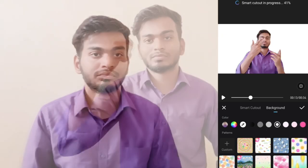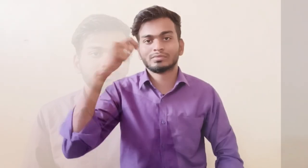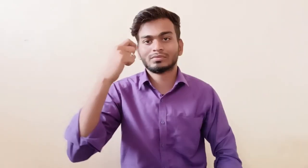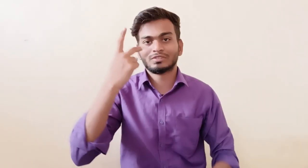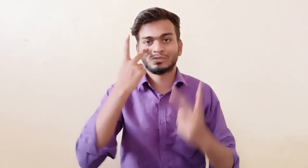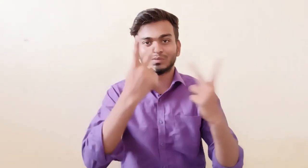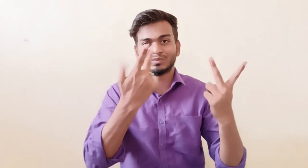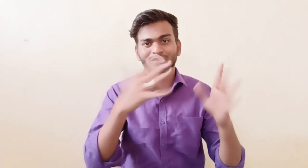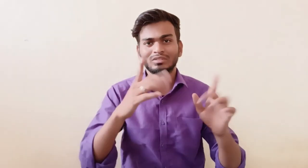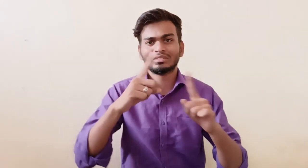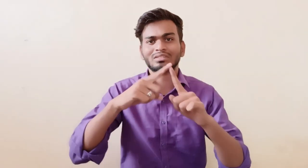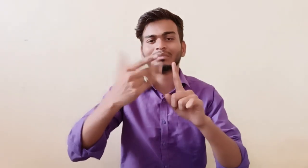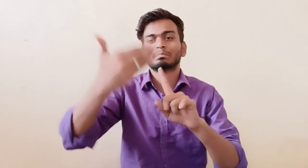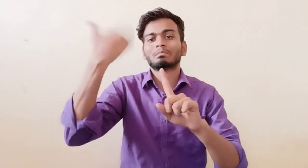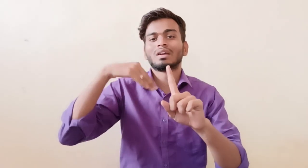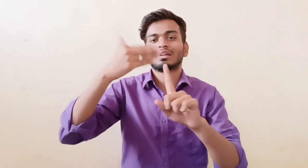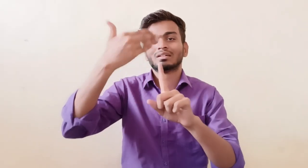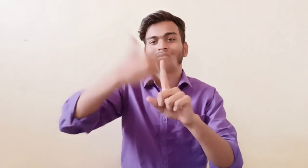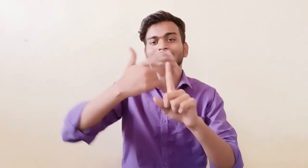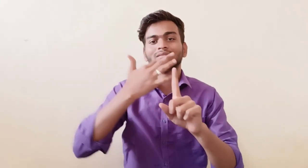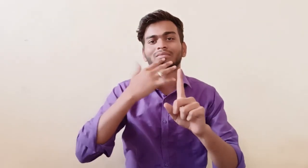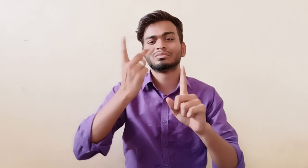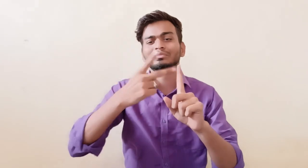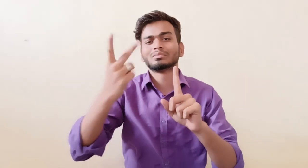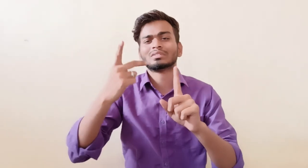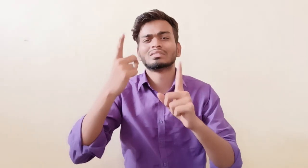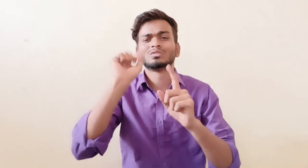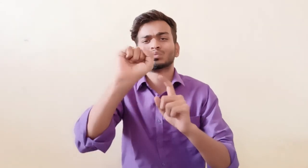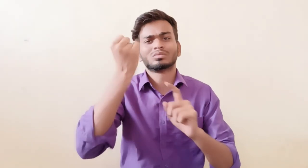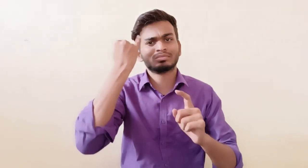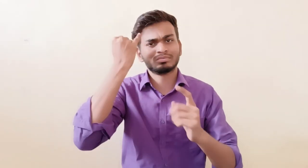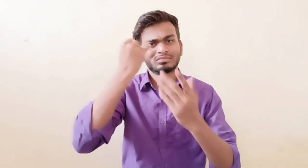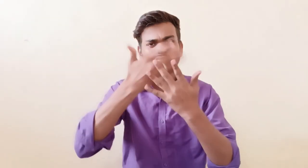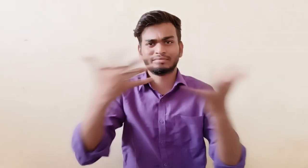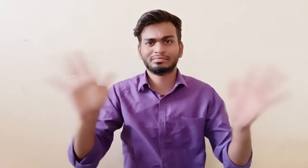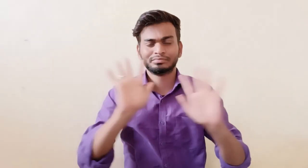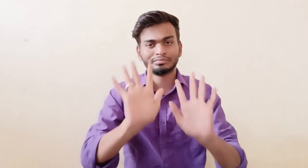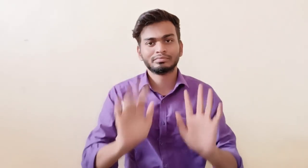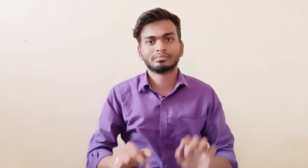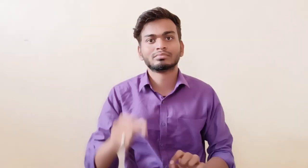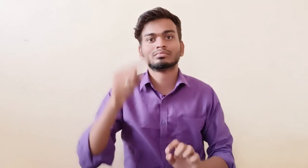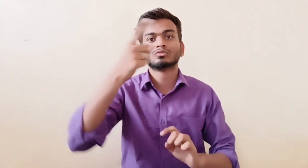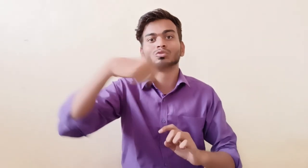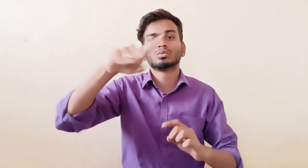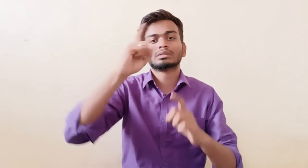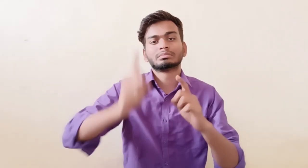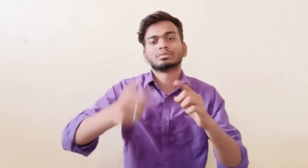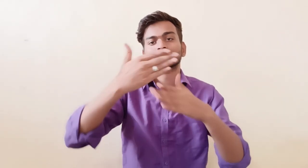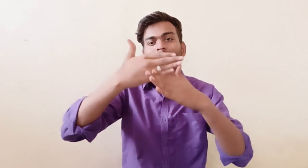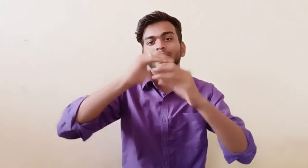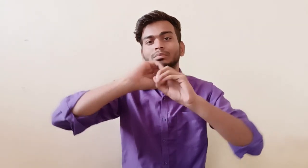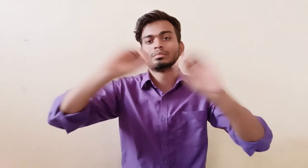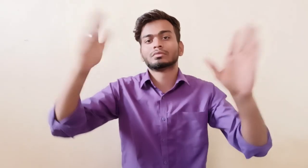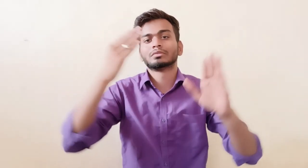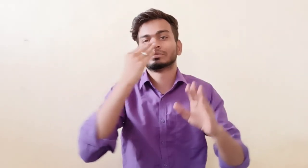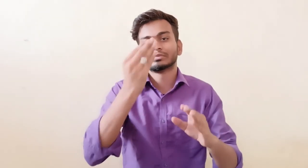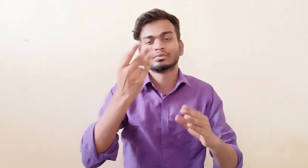all you finish on video remove background you idea any color background you share all your friends and